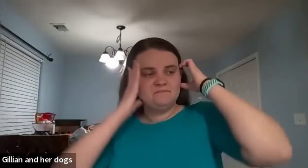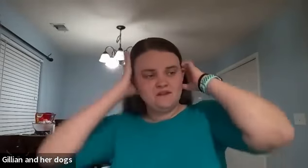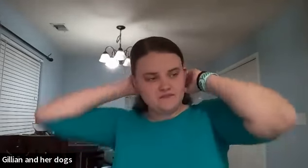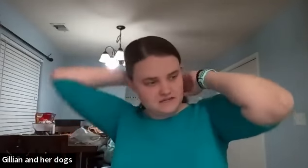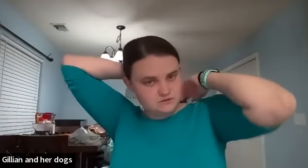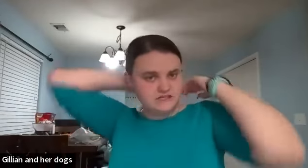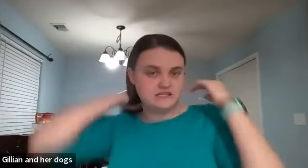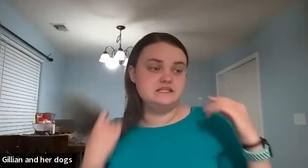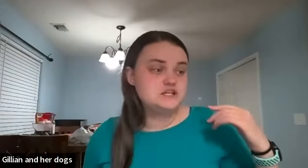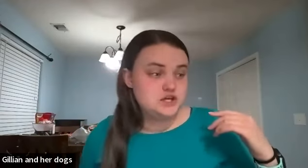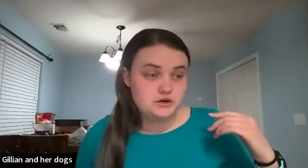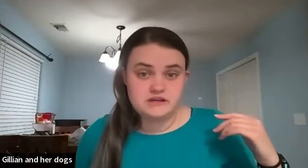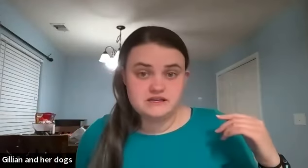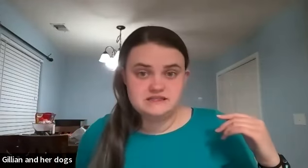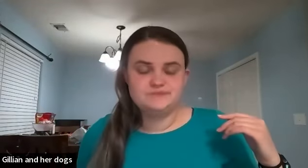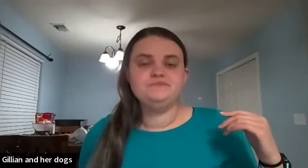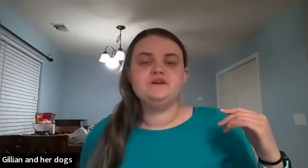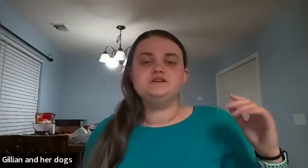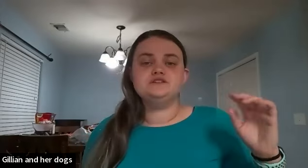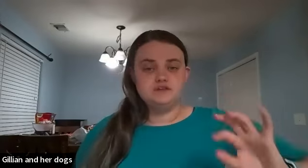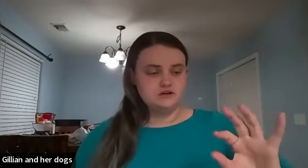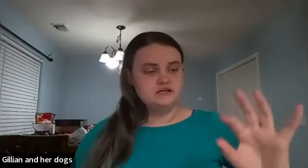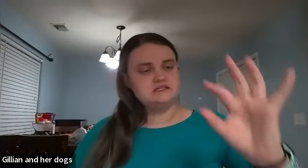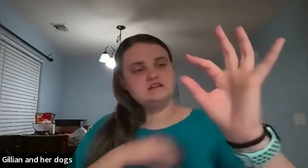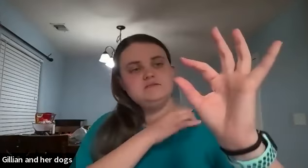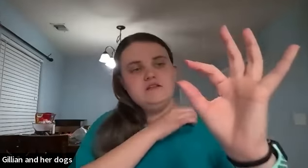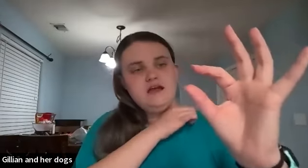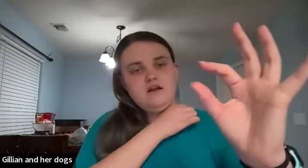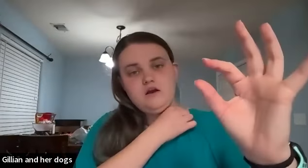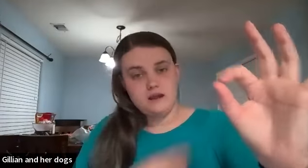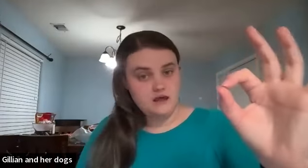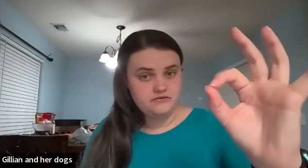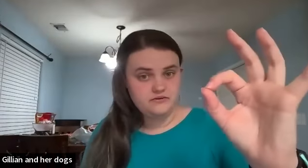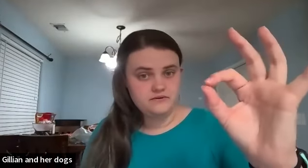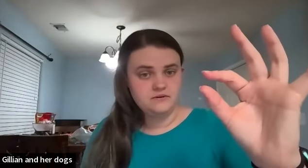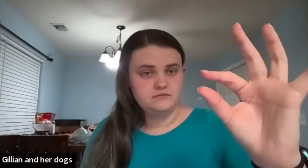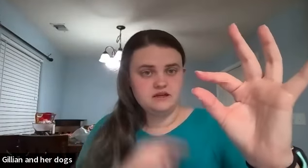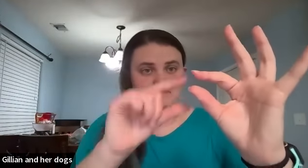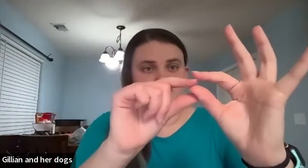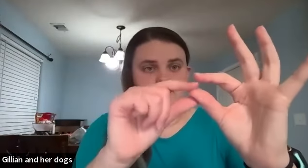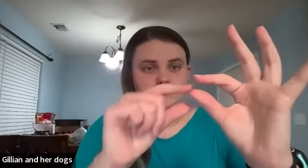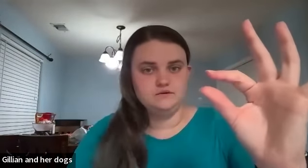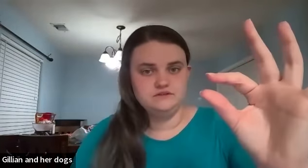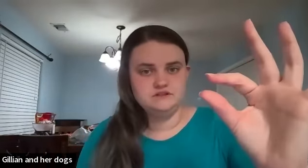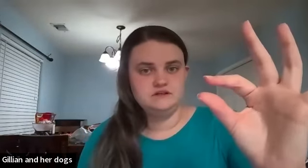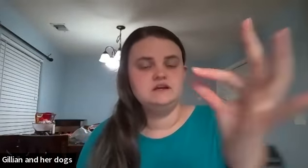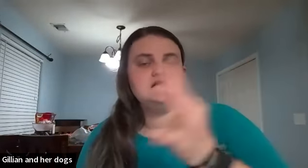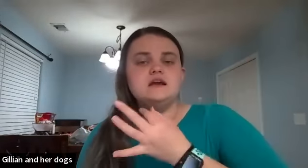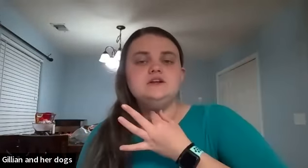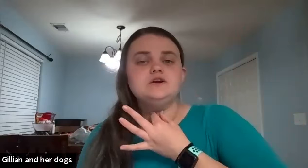the next one is curious so curious is gonna be like our f but not fully closed and you're